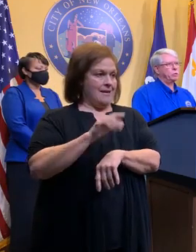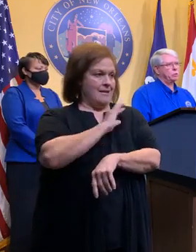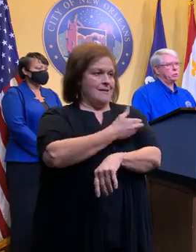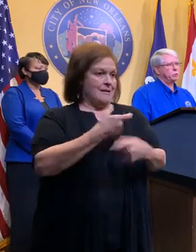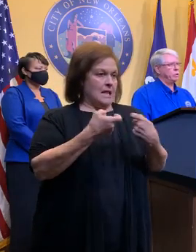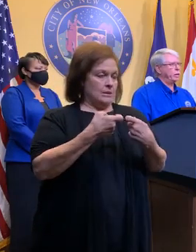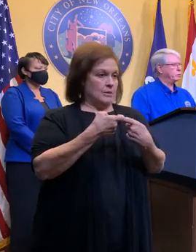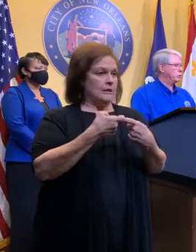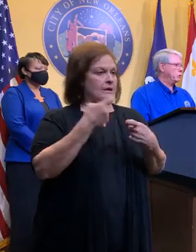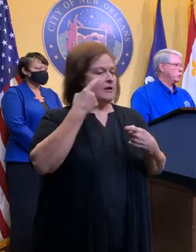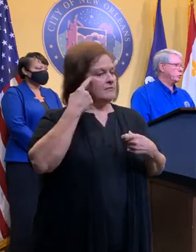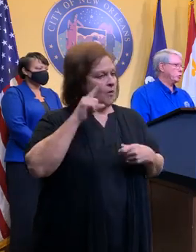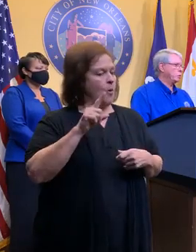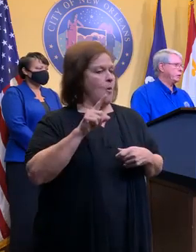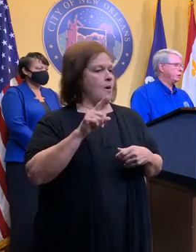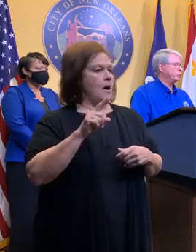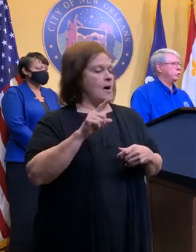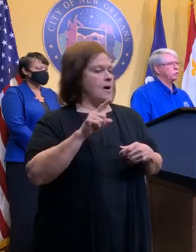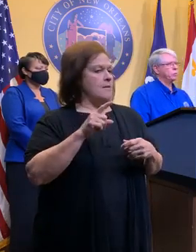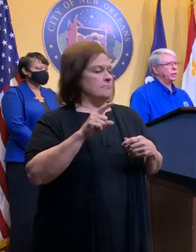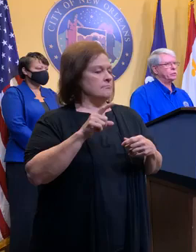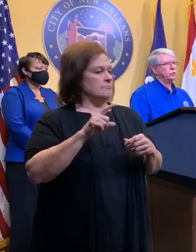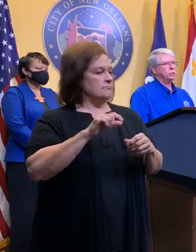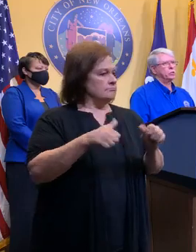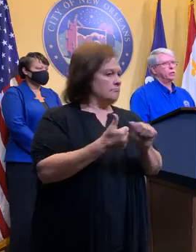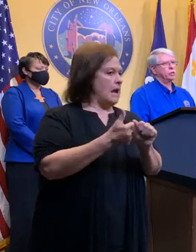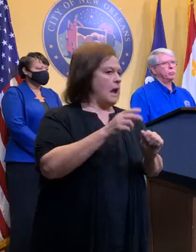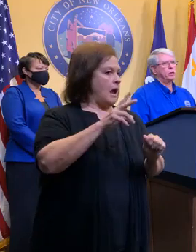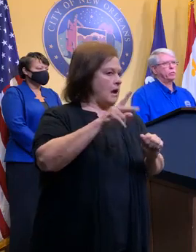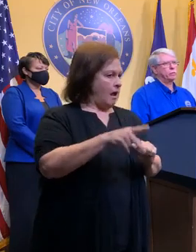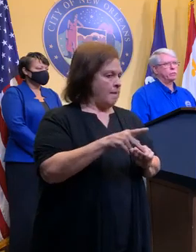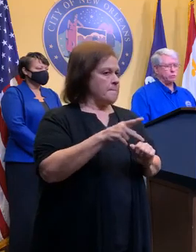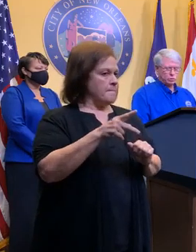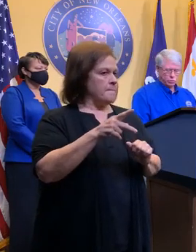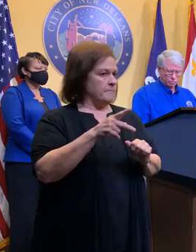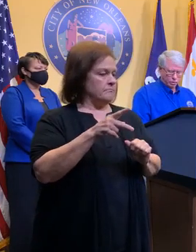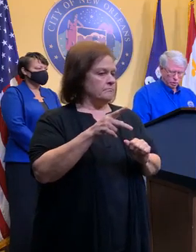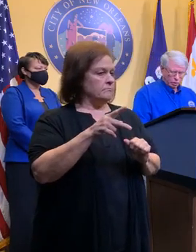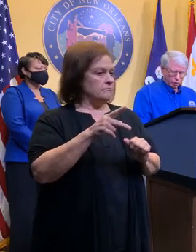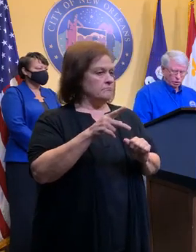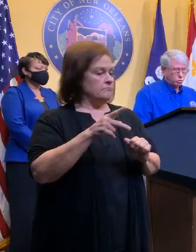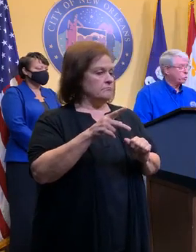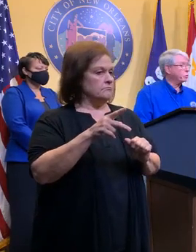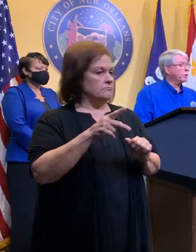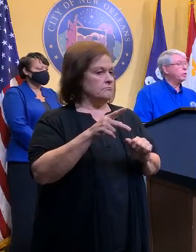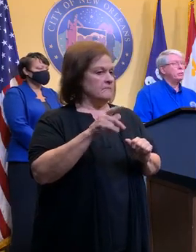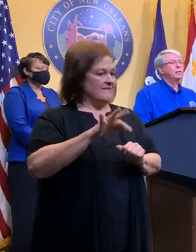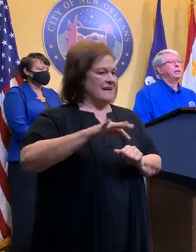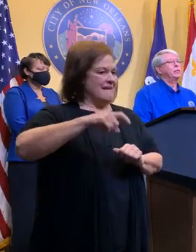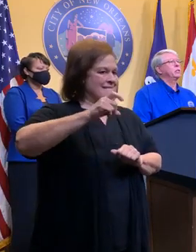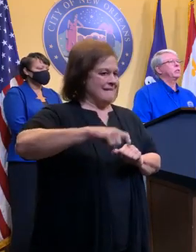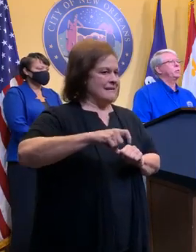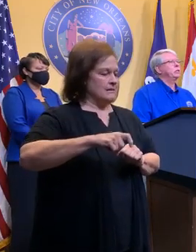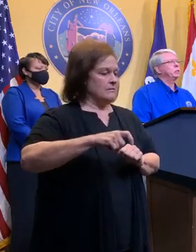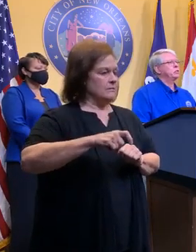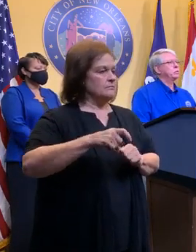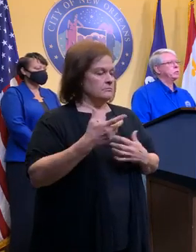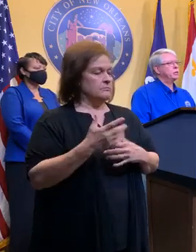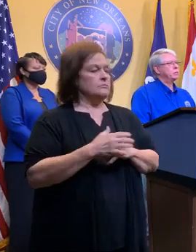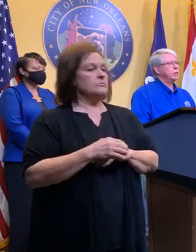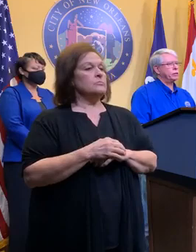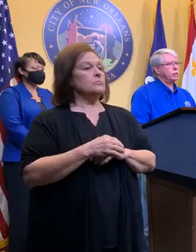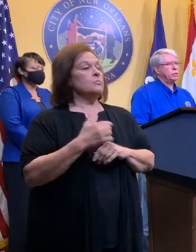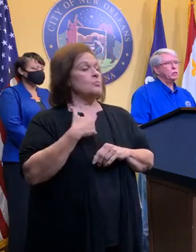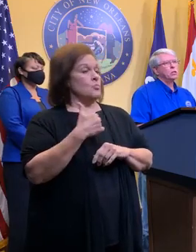backup system to Intergy, because normally Intergy supplies the six recycle power for that facility. So we're excited about that. We